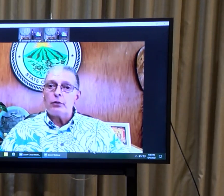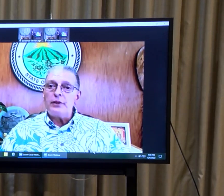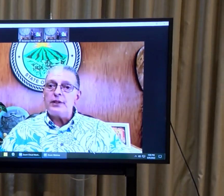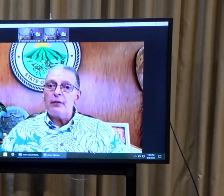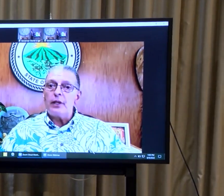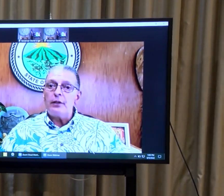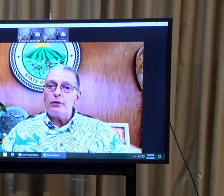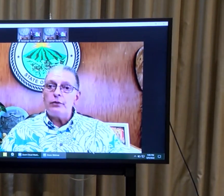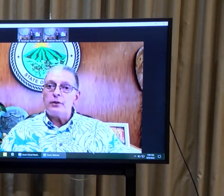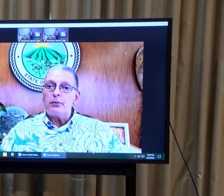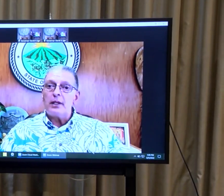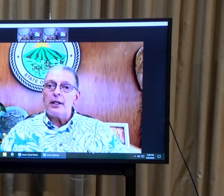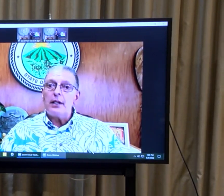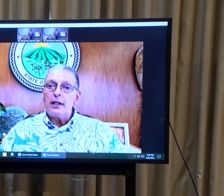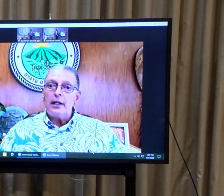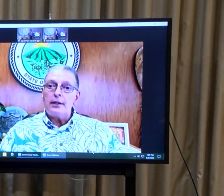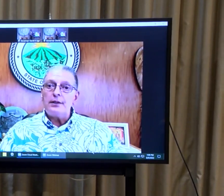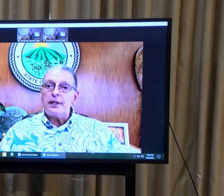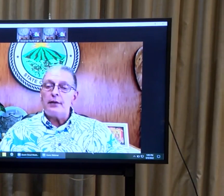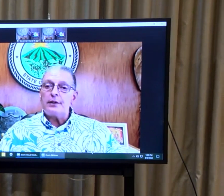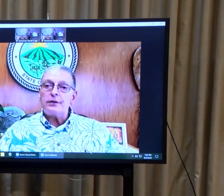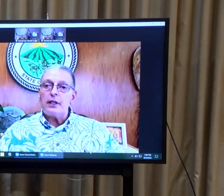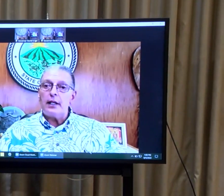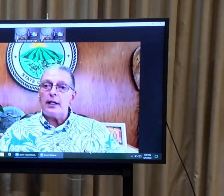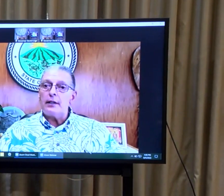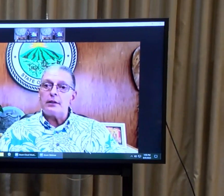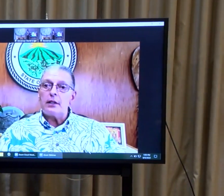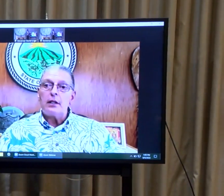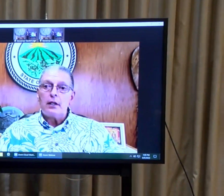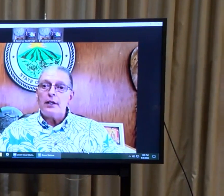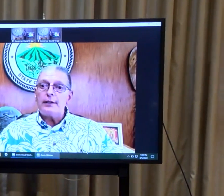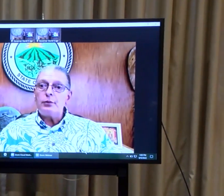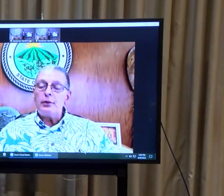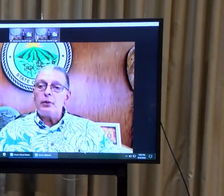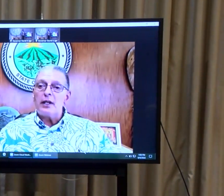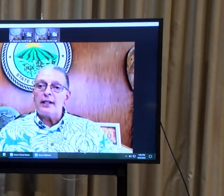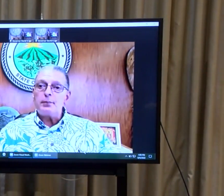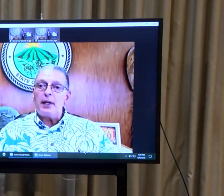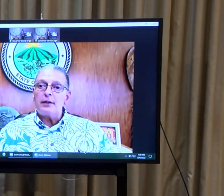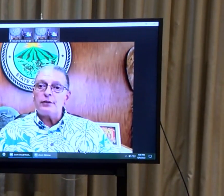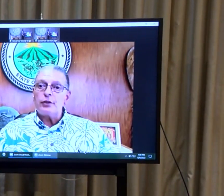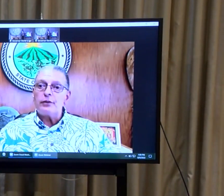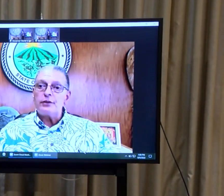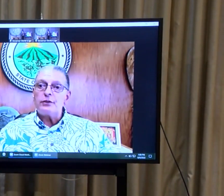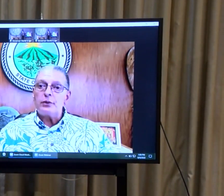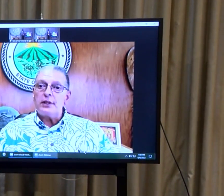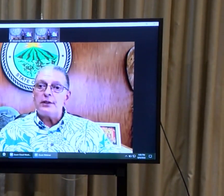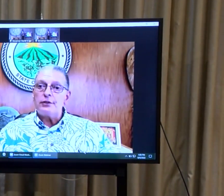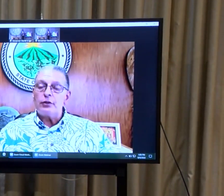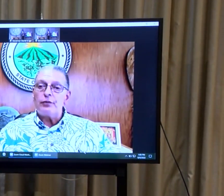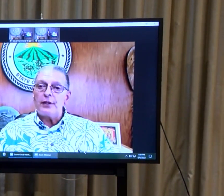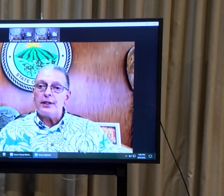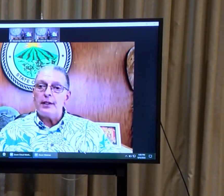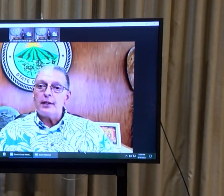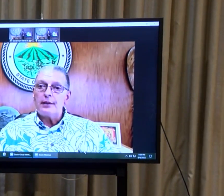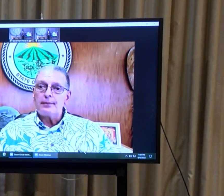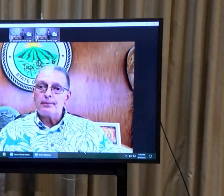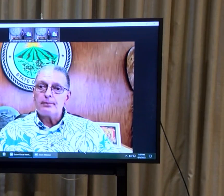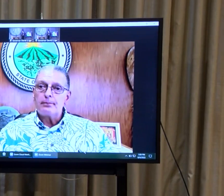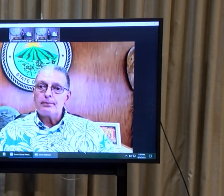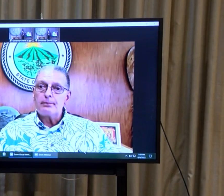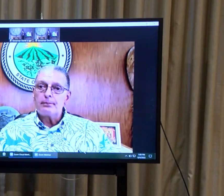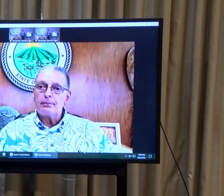So we stand ready to use the money in these areas, and yes, we want to expand our services with additional funding.